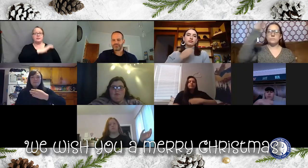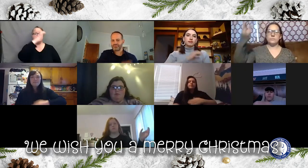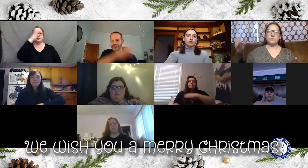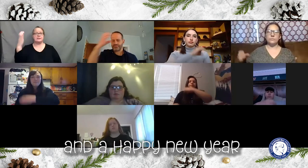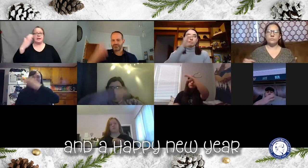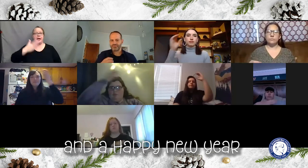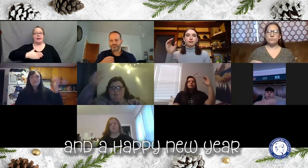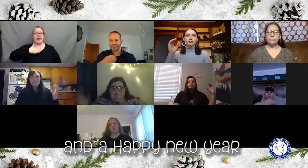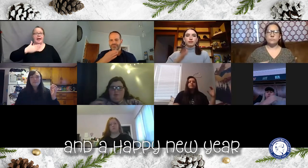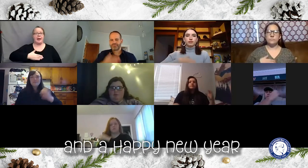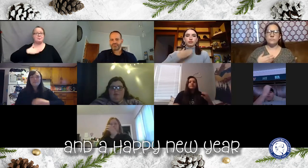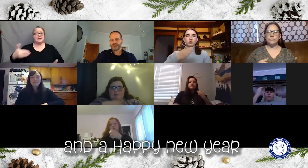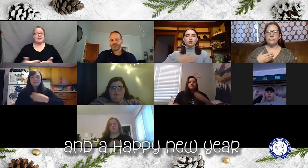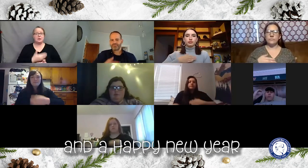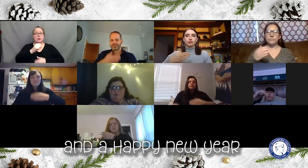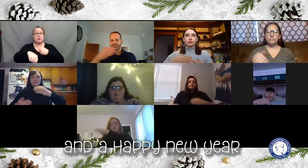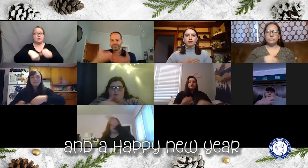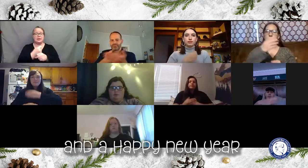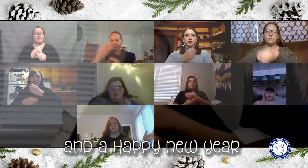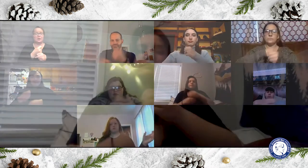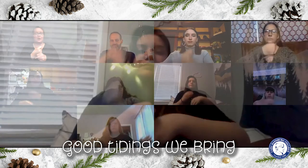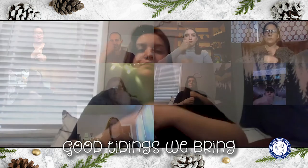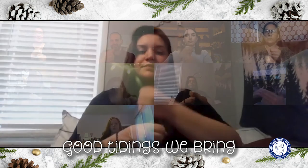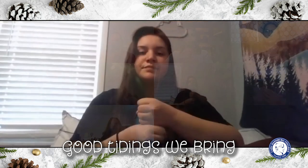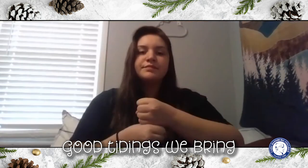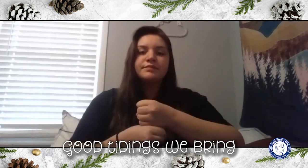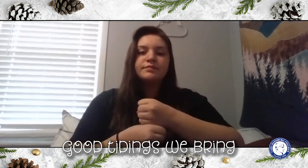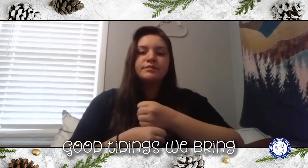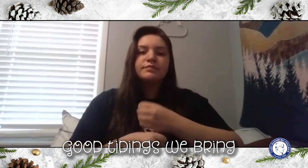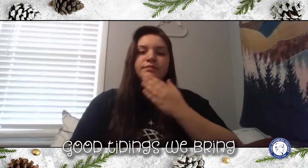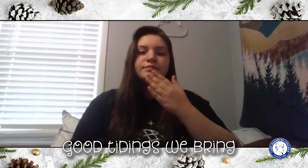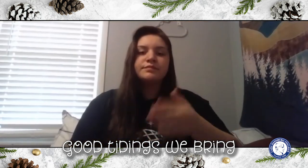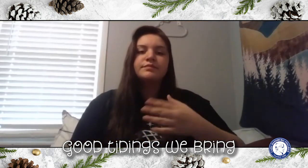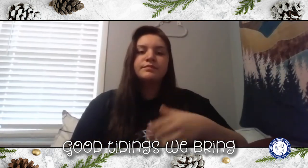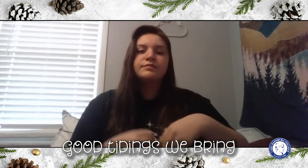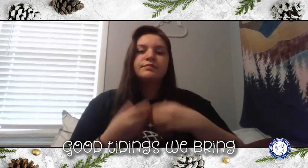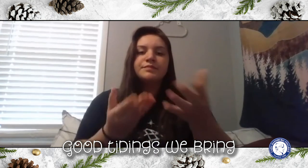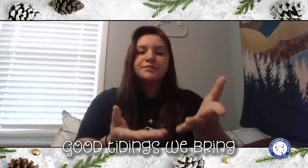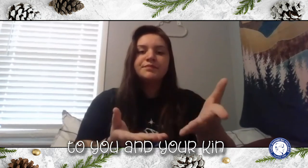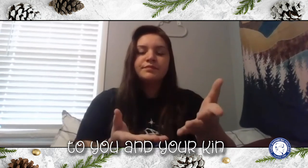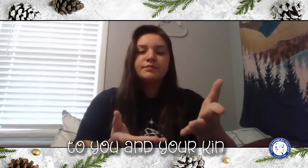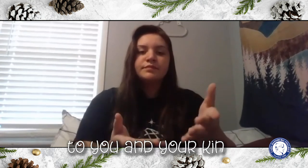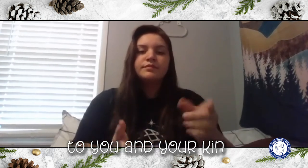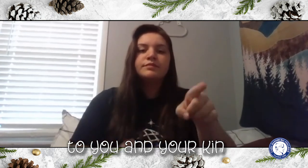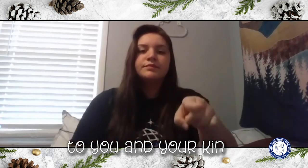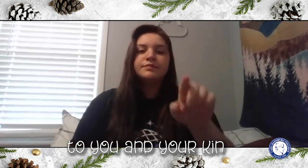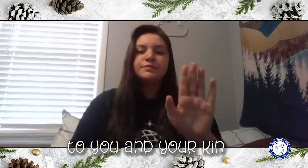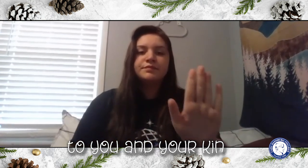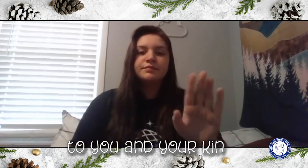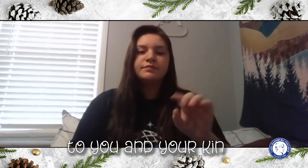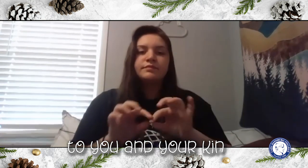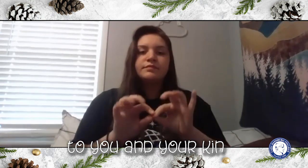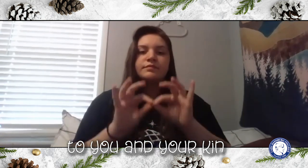And a Happy New Year, Good tidings we bring to you